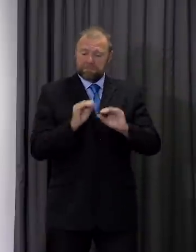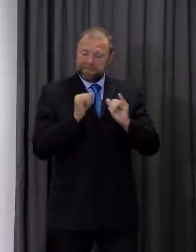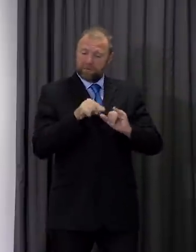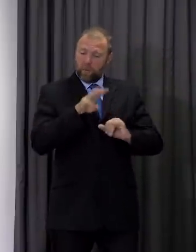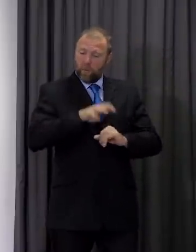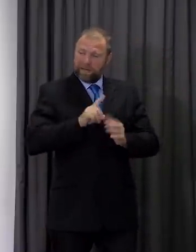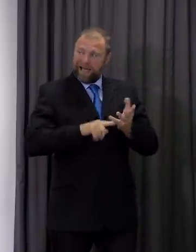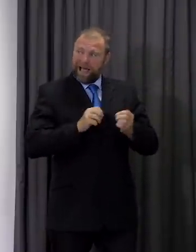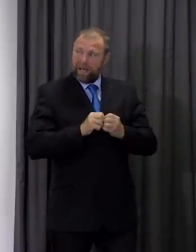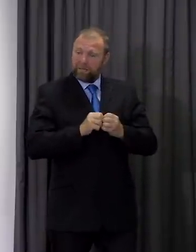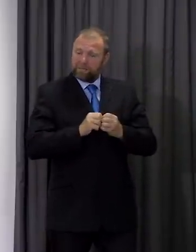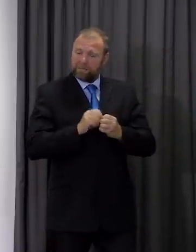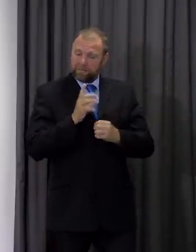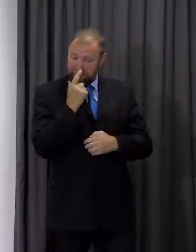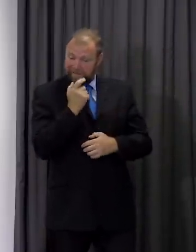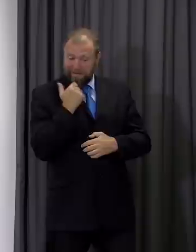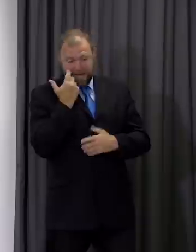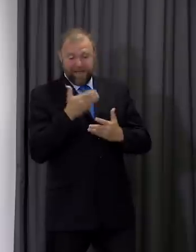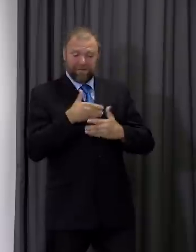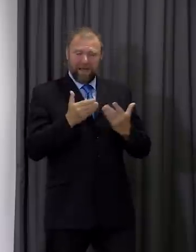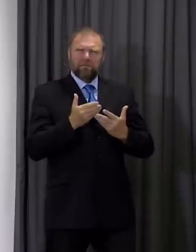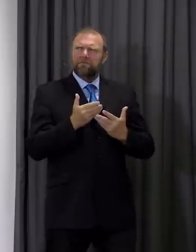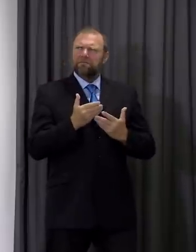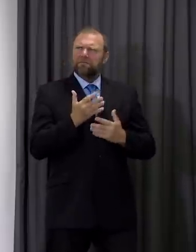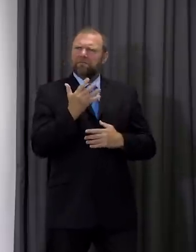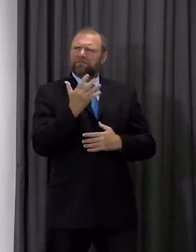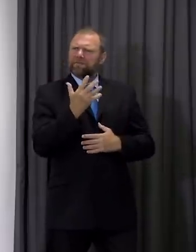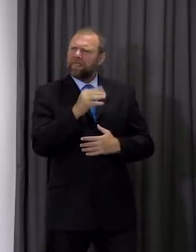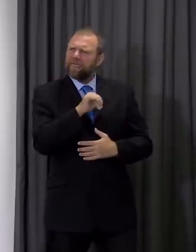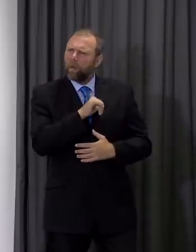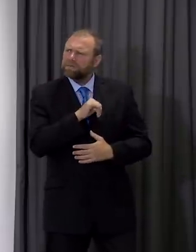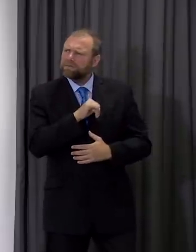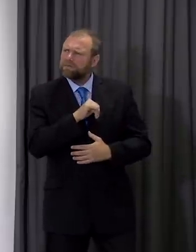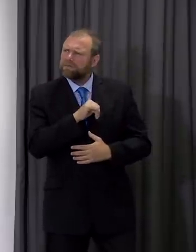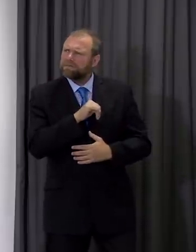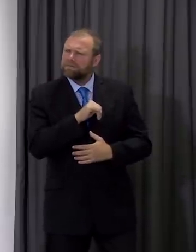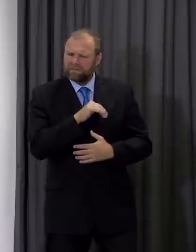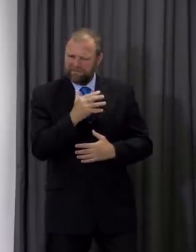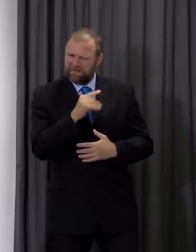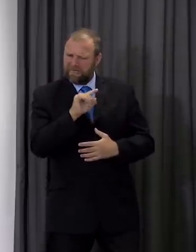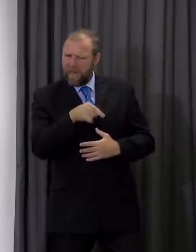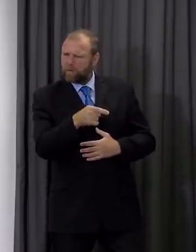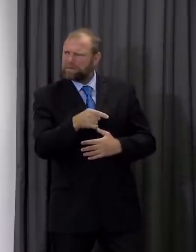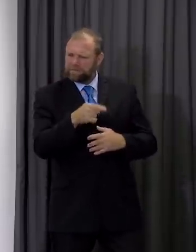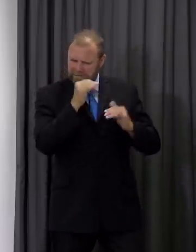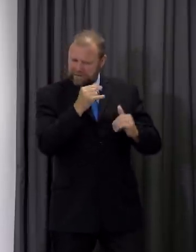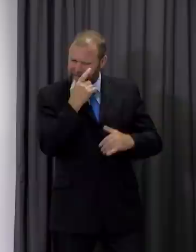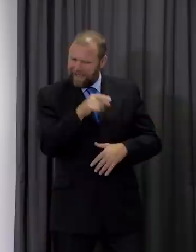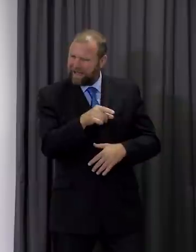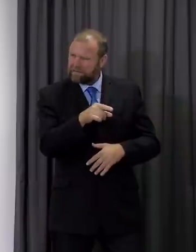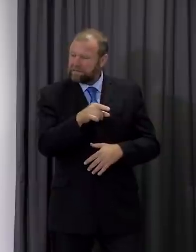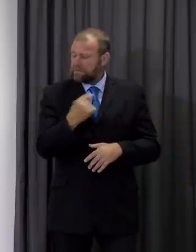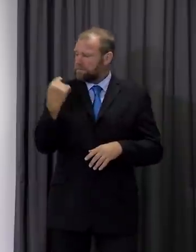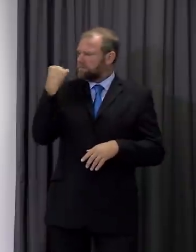daily capacity of 15,000 tests of over 15,000 tests in Welsh NHS labs. On Saturday, only around 11